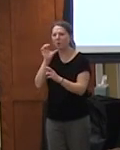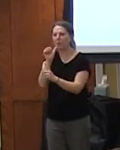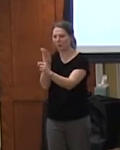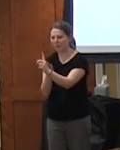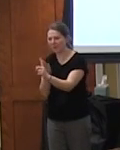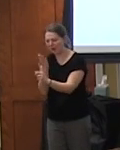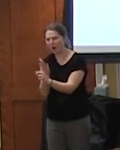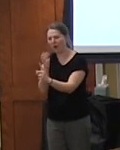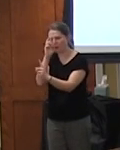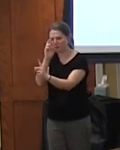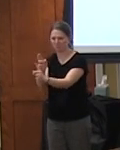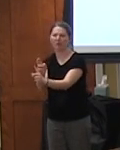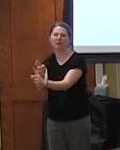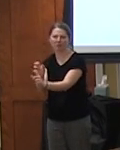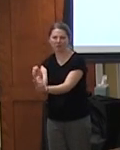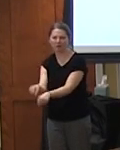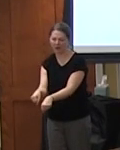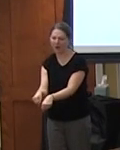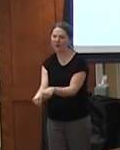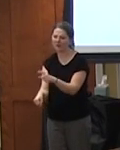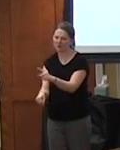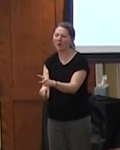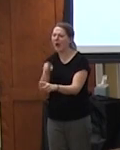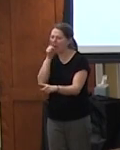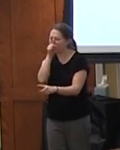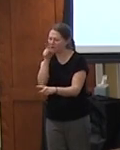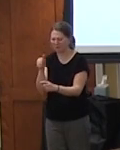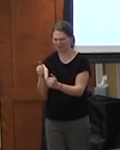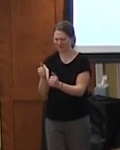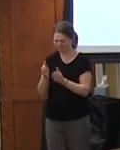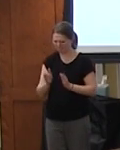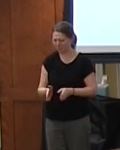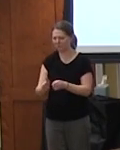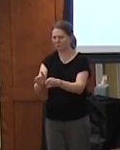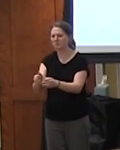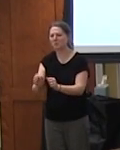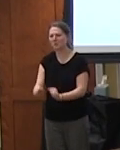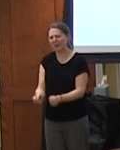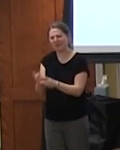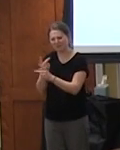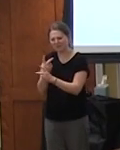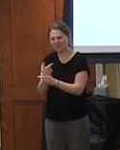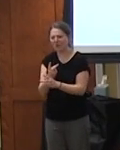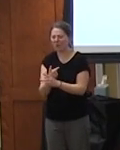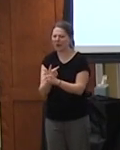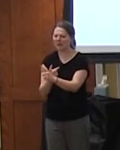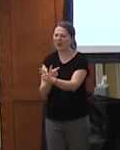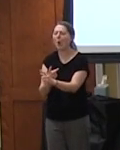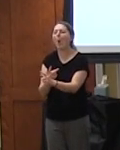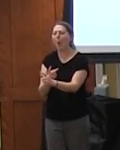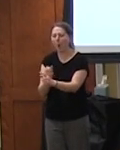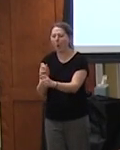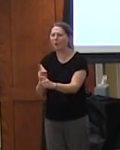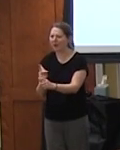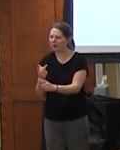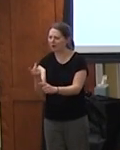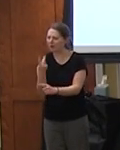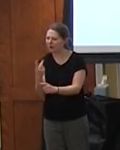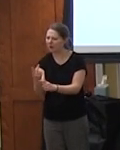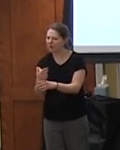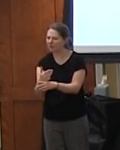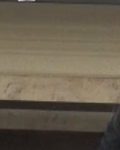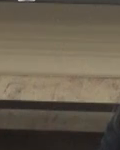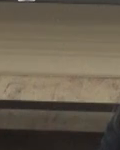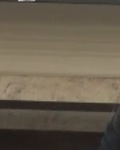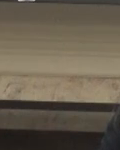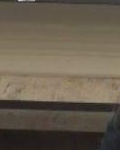what you disagree about i guarantee you'll find a similarity that you can come to some kind of oh this is a collective value and then it actually